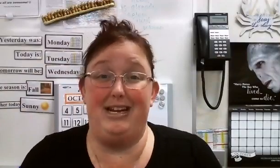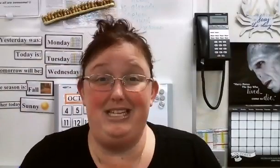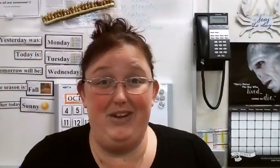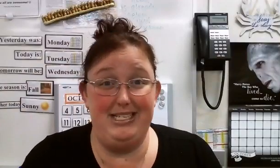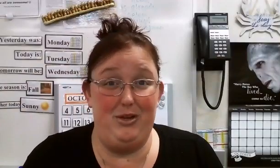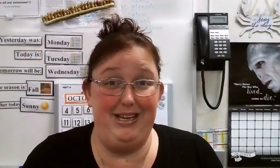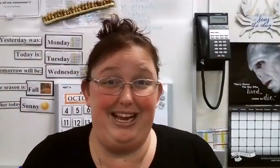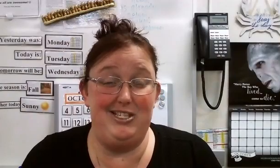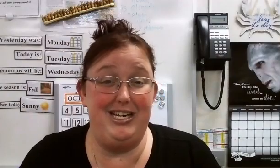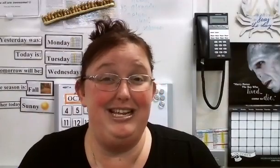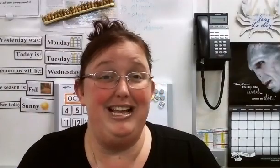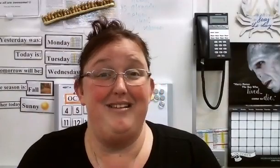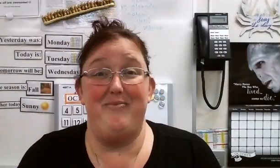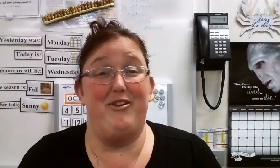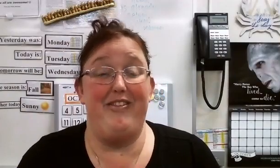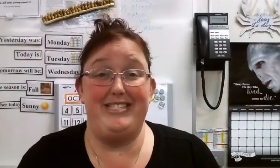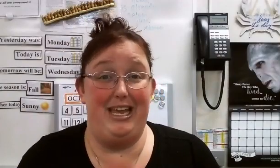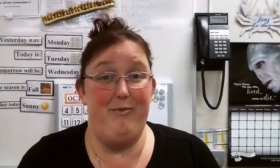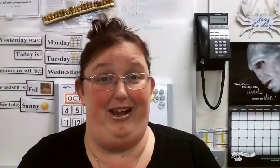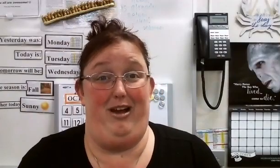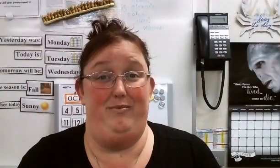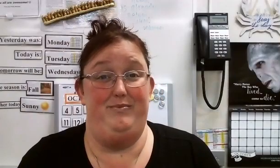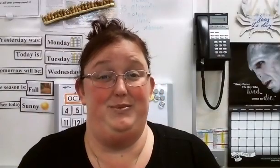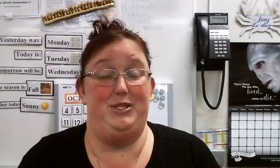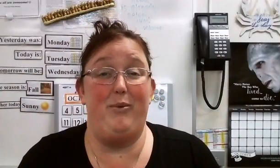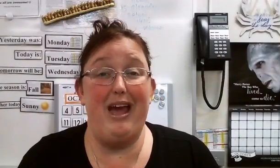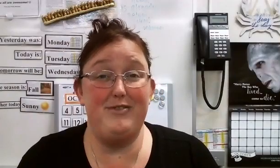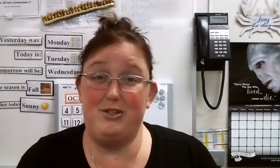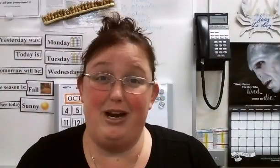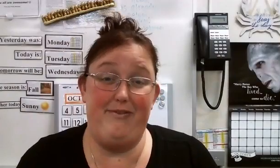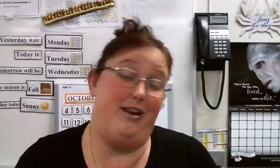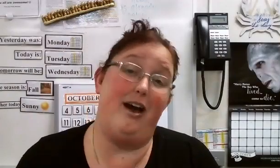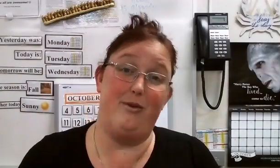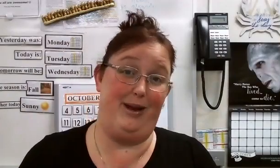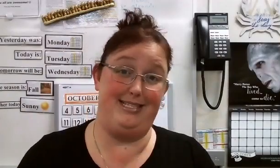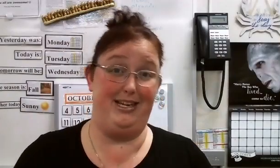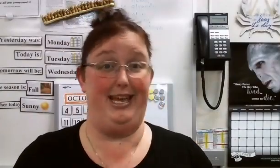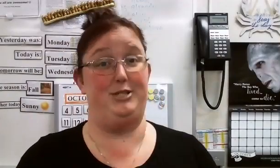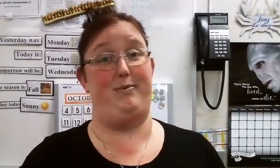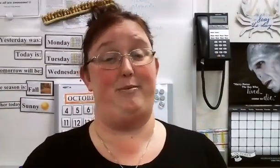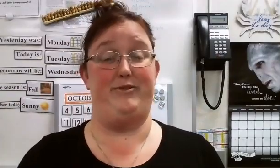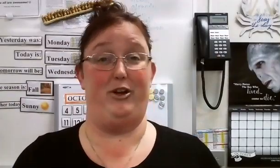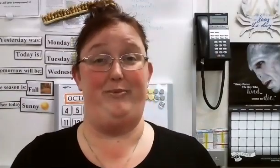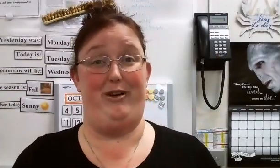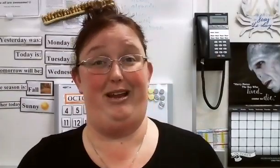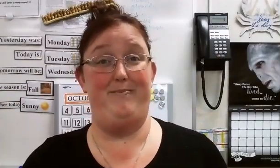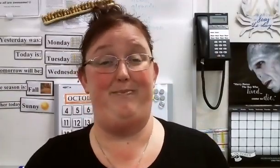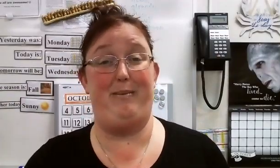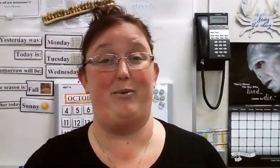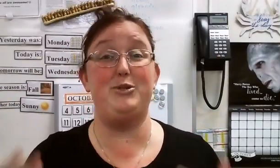activities that you engage in. They're not the same right now, so we have to try to find other ways to engage with members of our community. Maybe we're